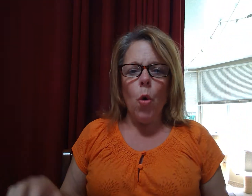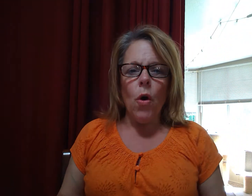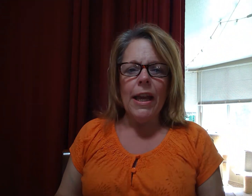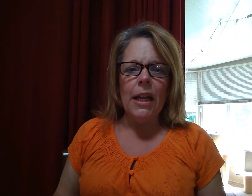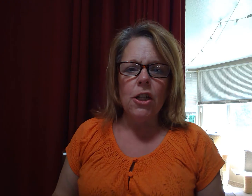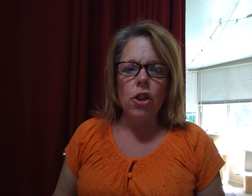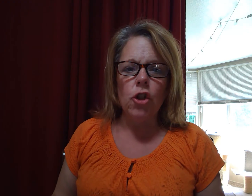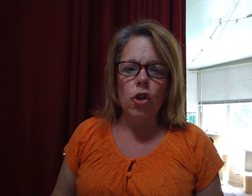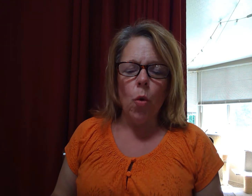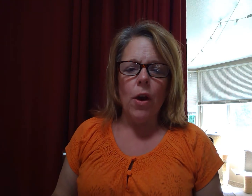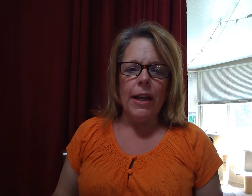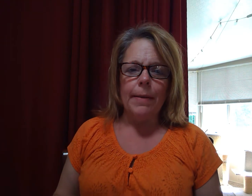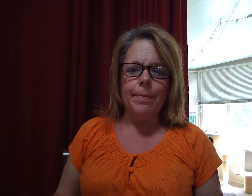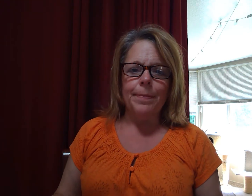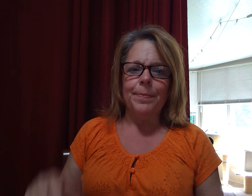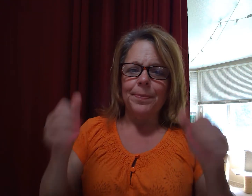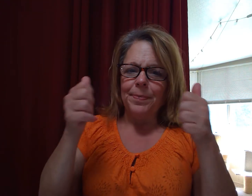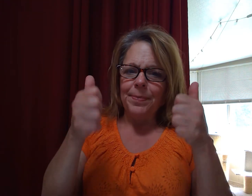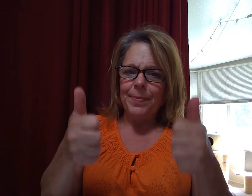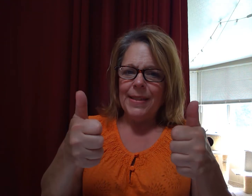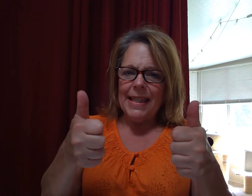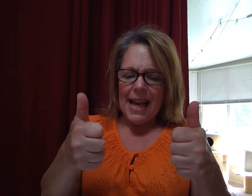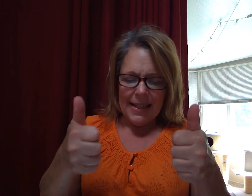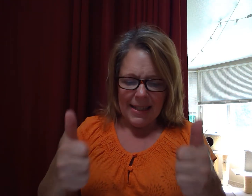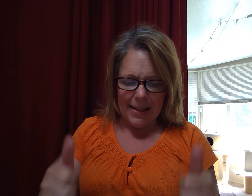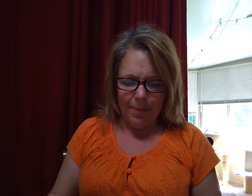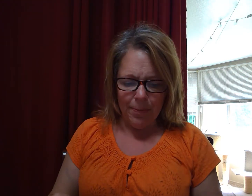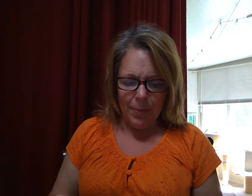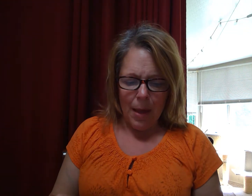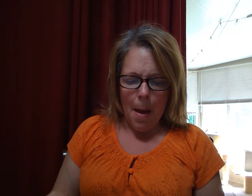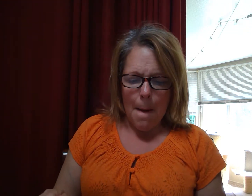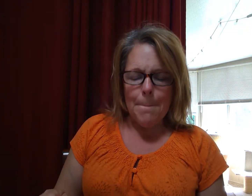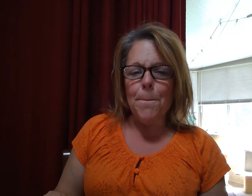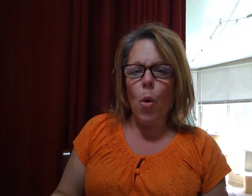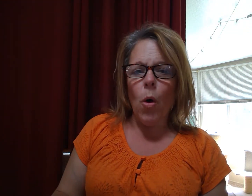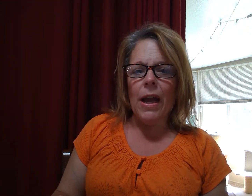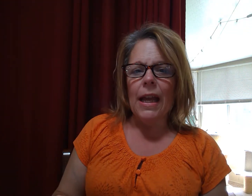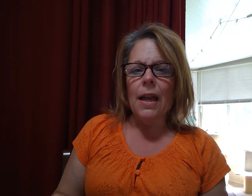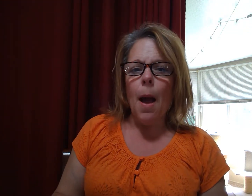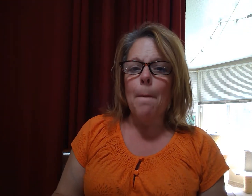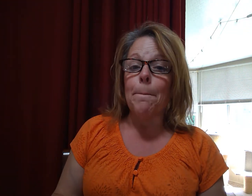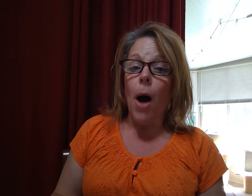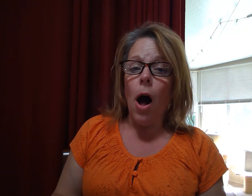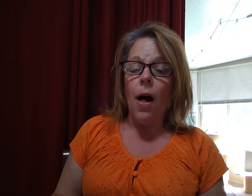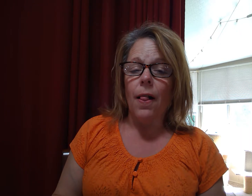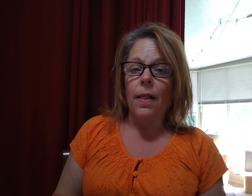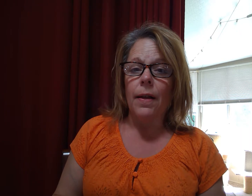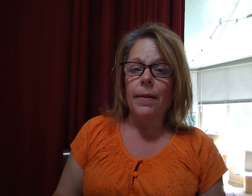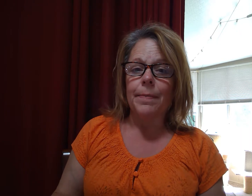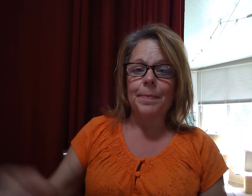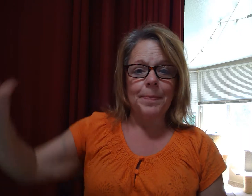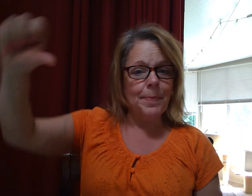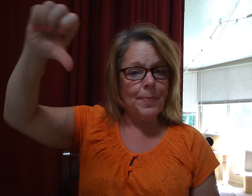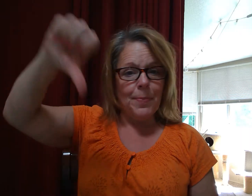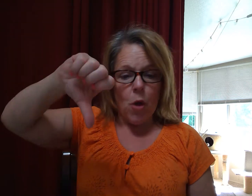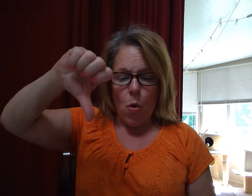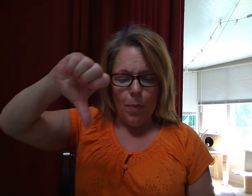Toy joy. Yes. Boy ball. Nope.